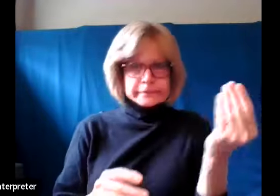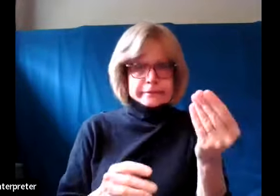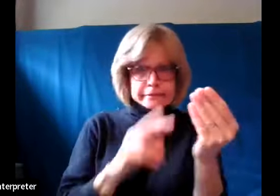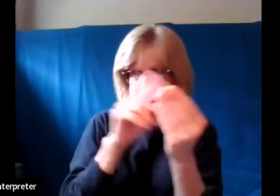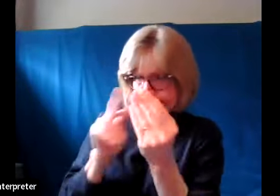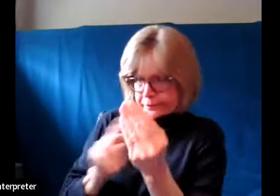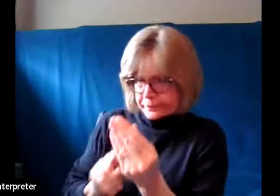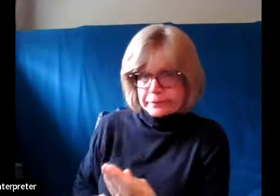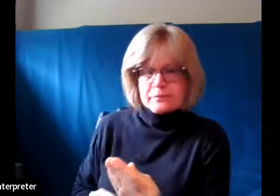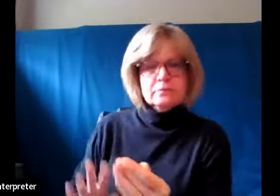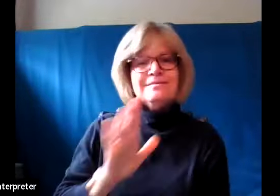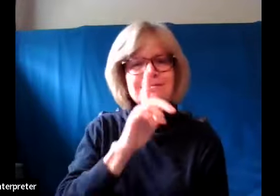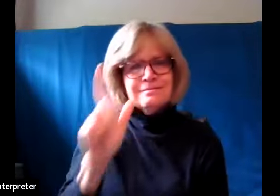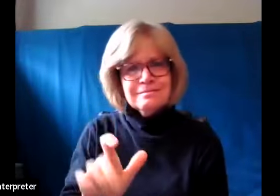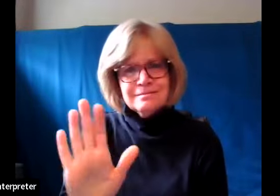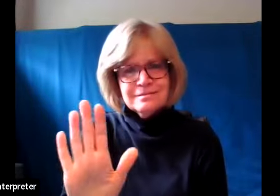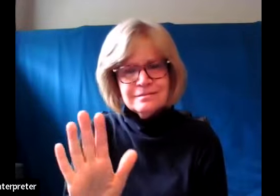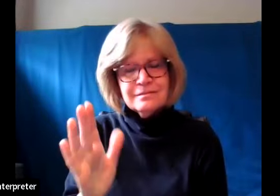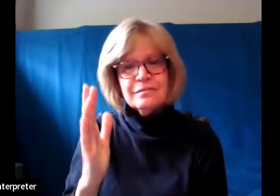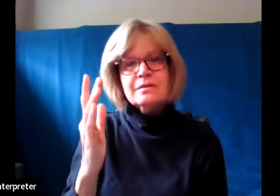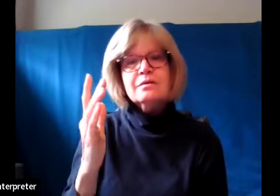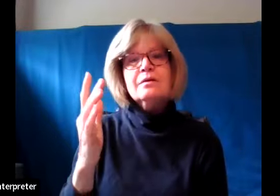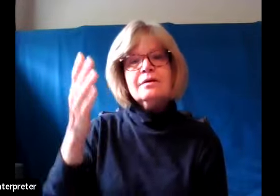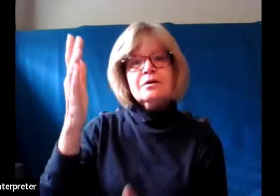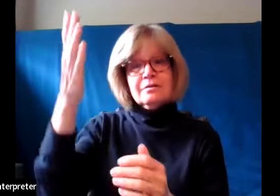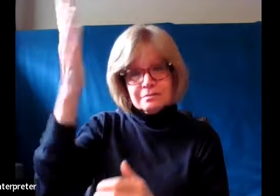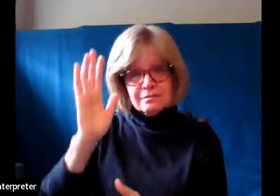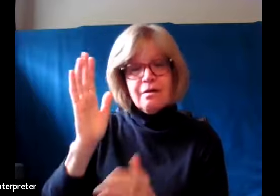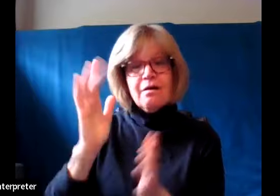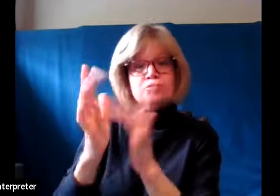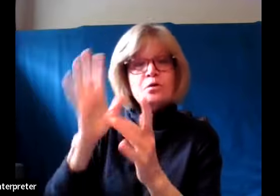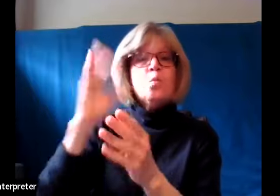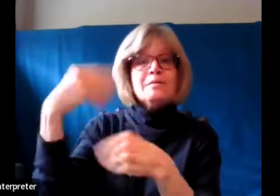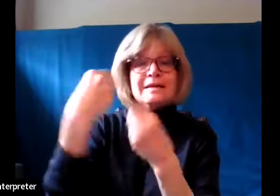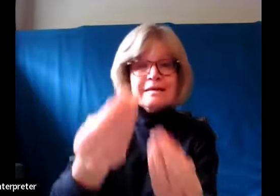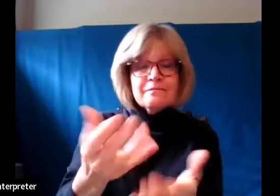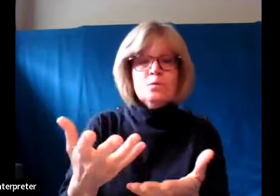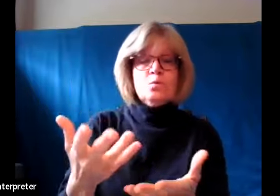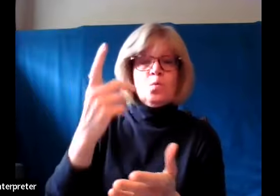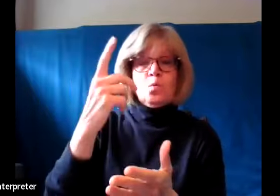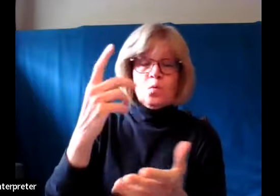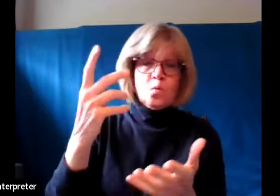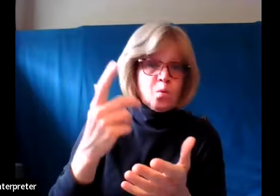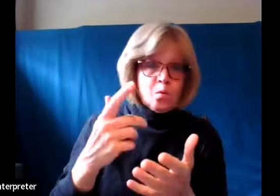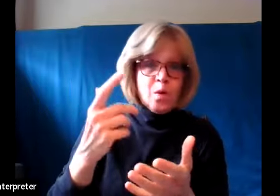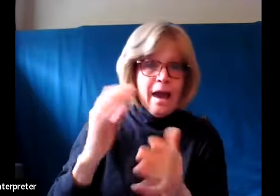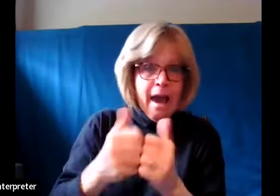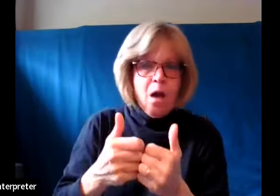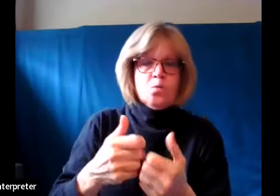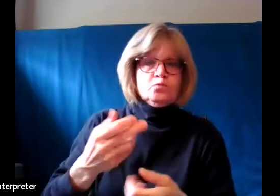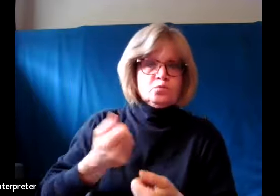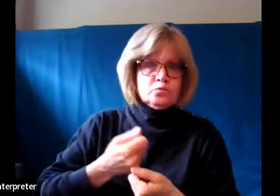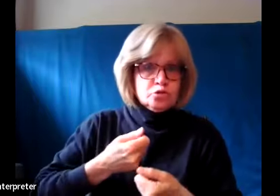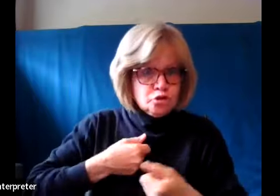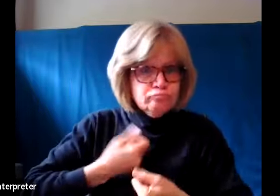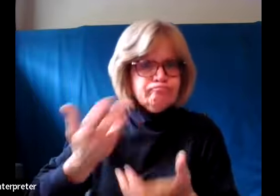gospel lesson today tells us that we'll be given the words we need at that time. We just